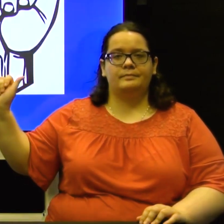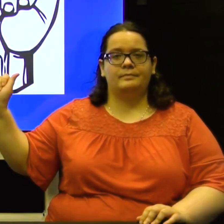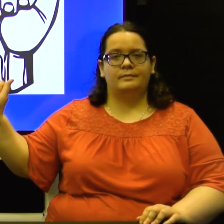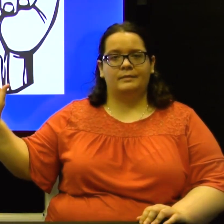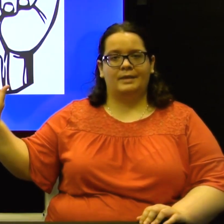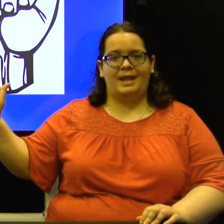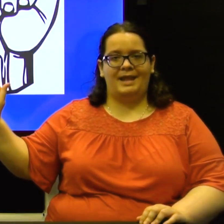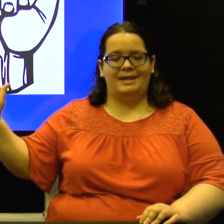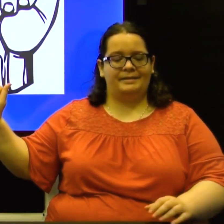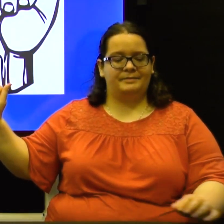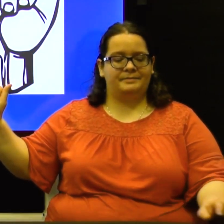A.